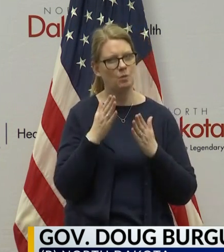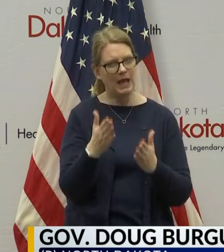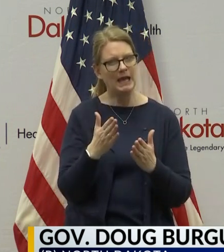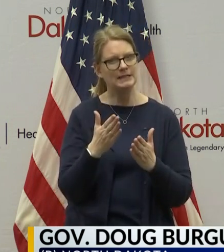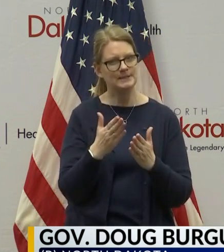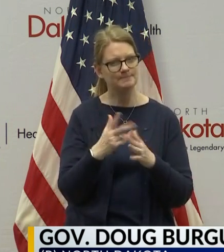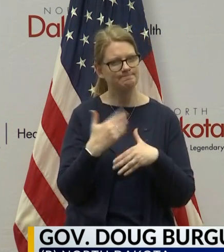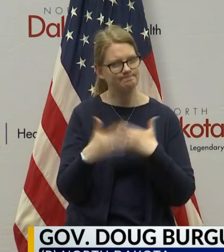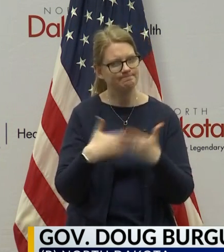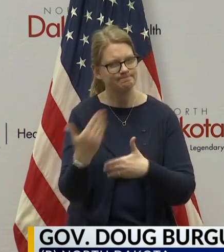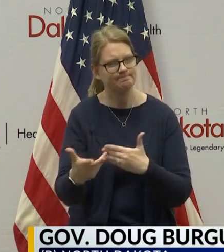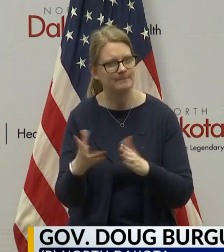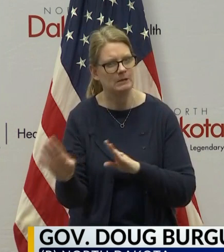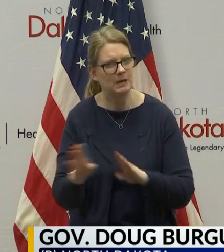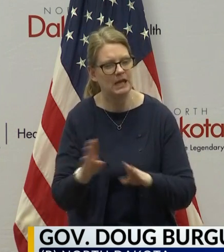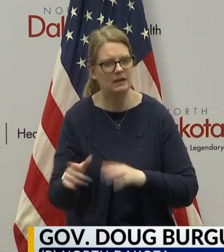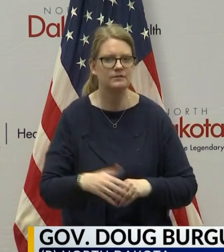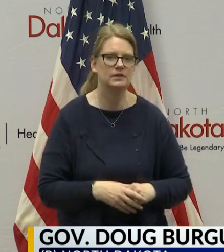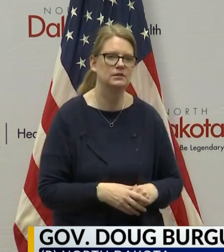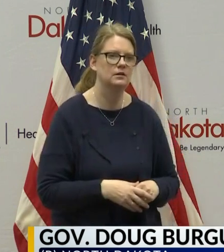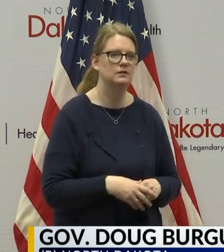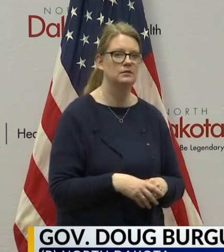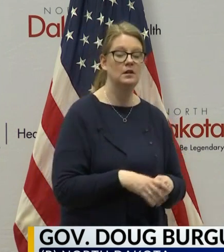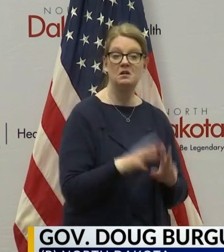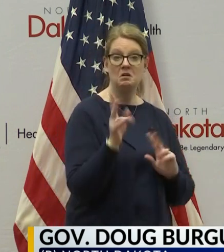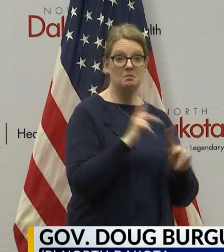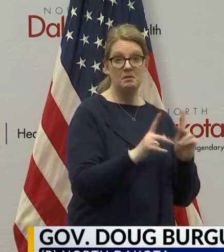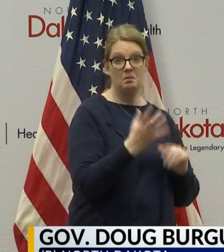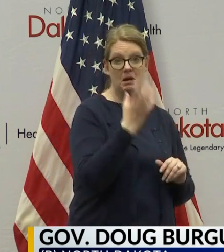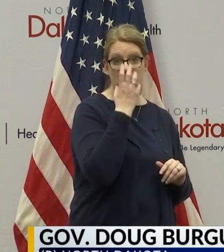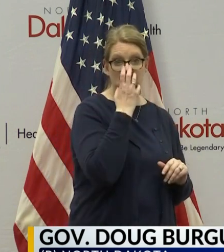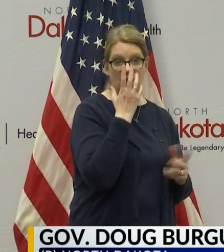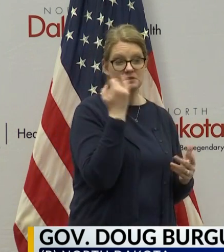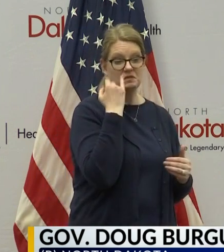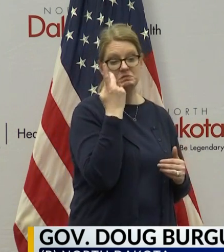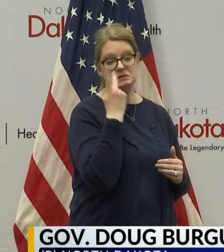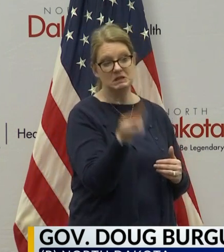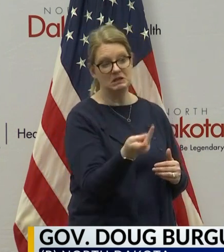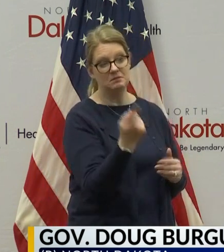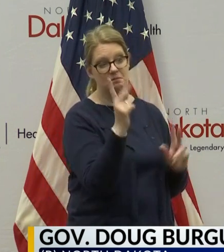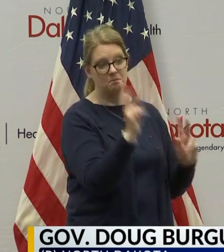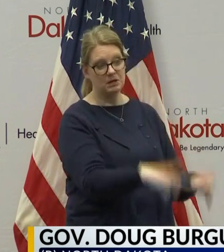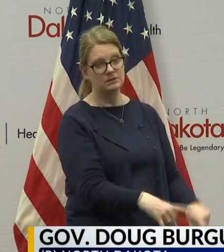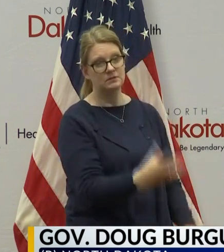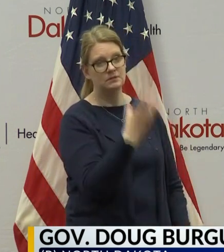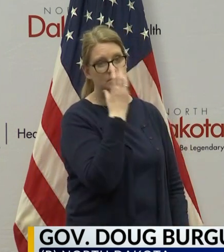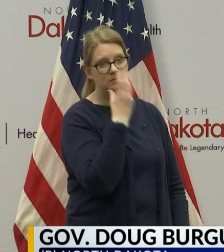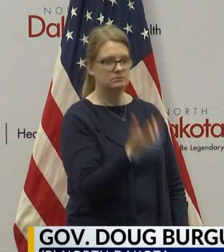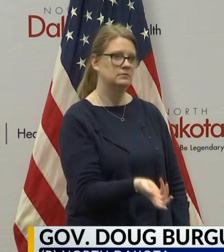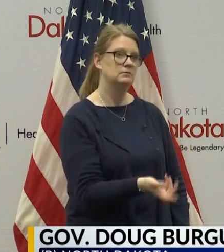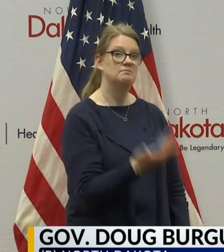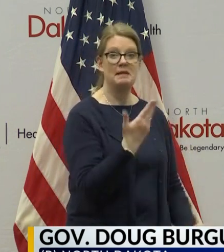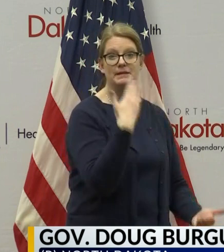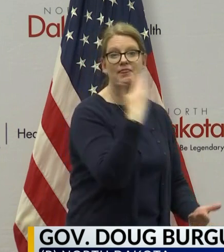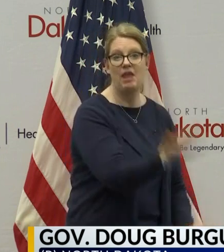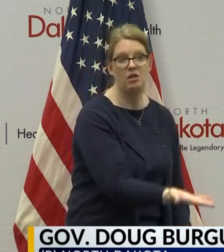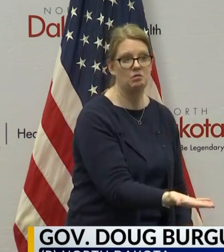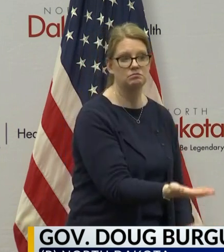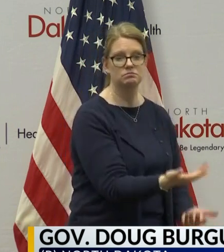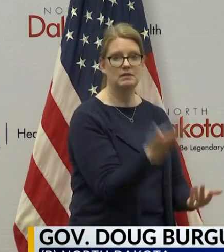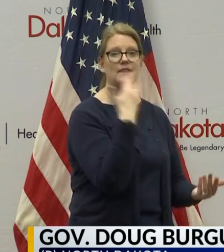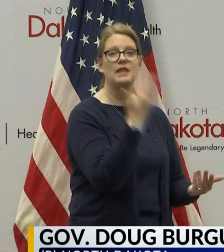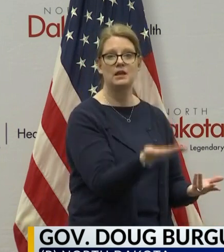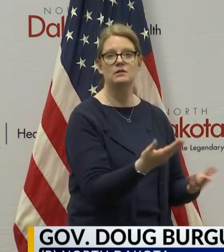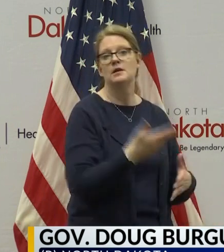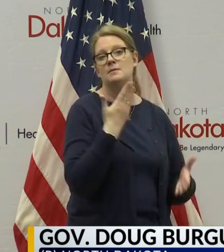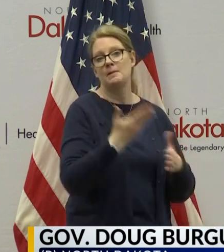people, people wearing masks. There should be no stigma around that. If you see somebody wearing a mask, the first thing you might say to them is thank you, because they might be – they